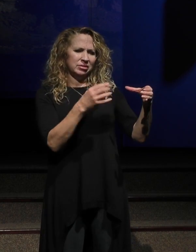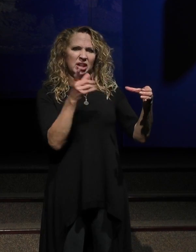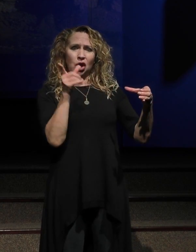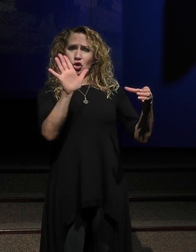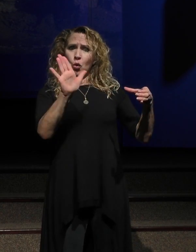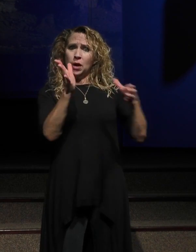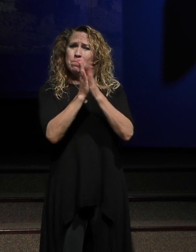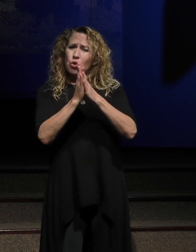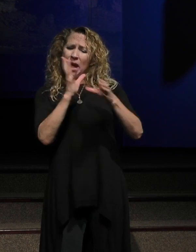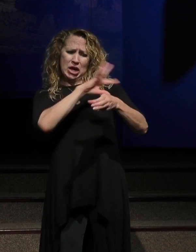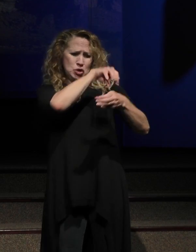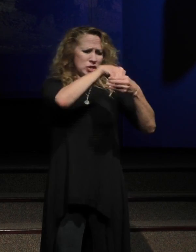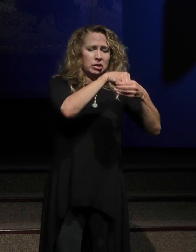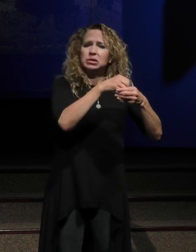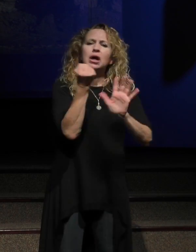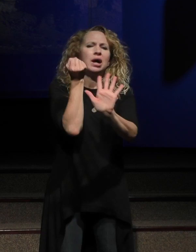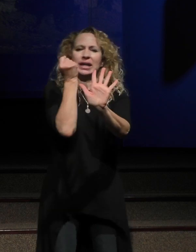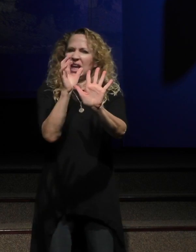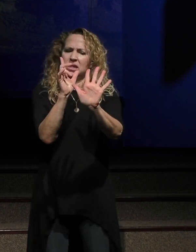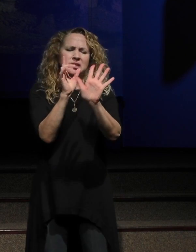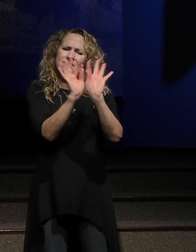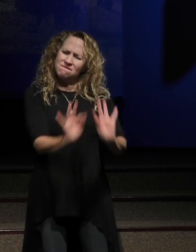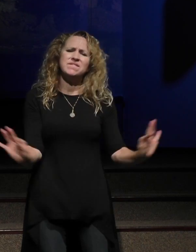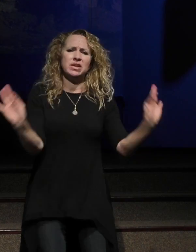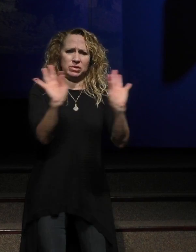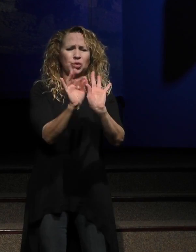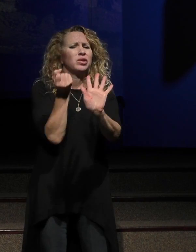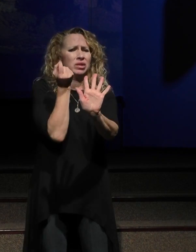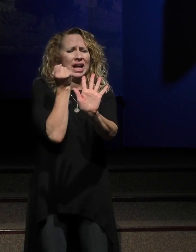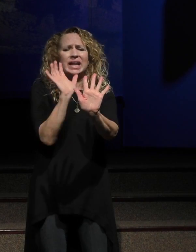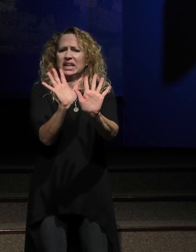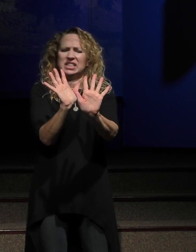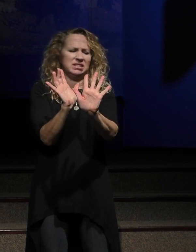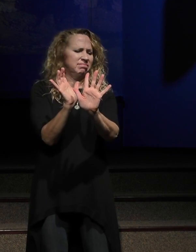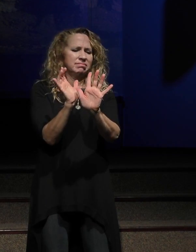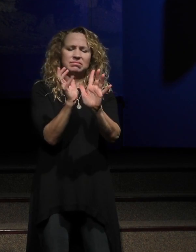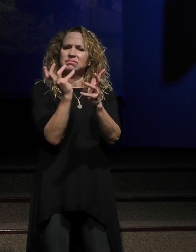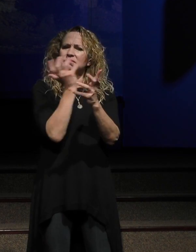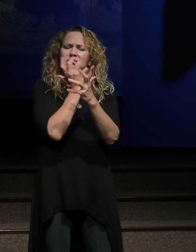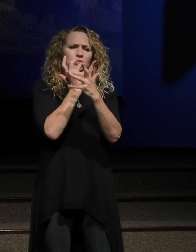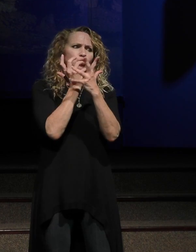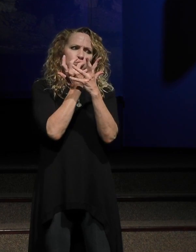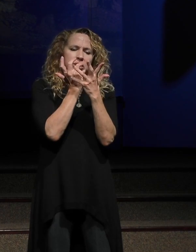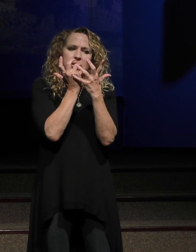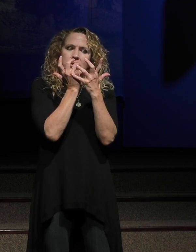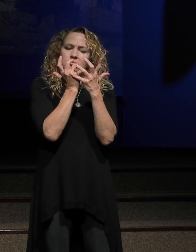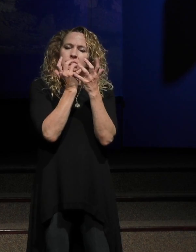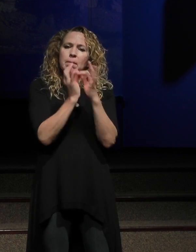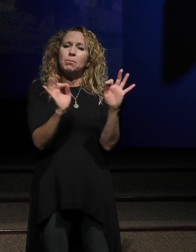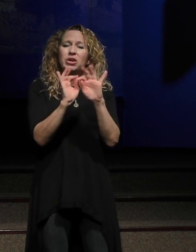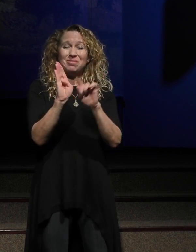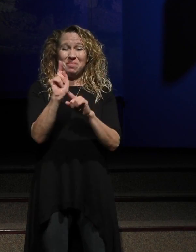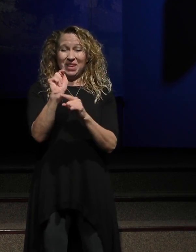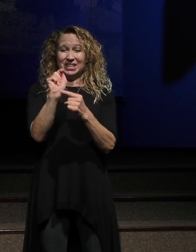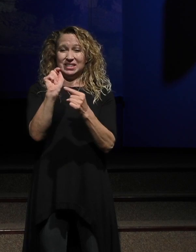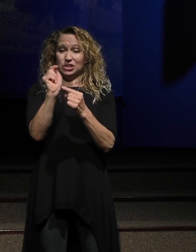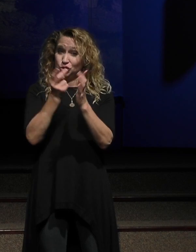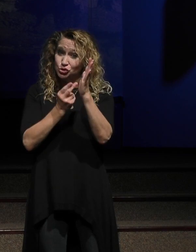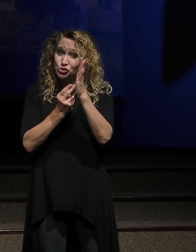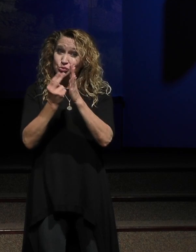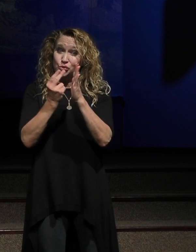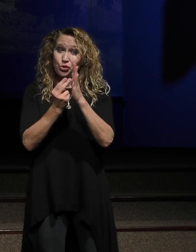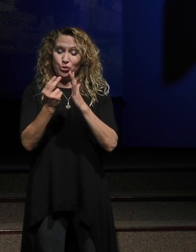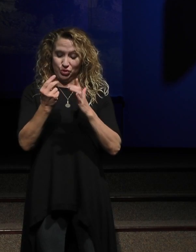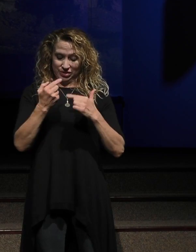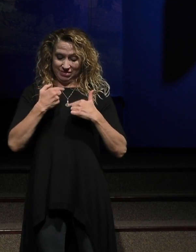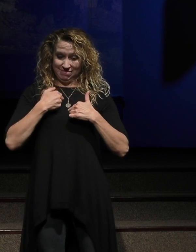I know it's big for you. I get that. I know it's the biggest thing in your life right now. But the truth is, Jesus says, I